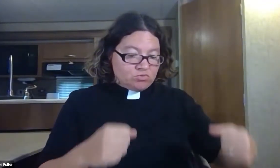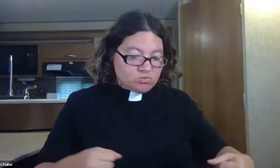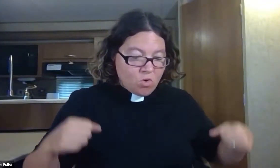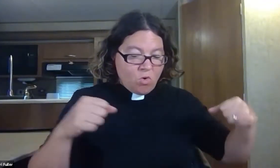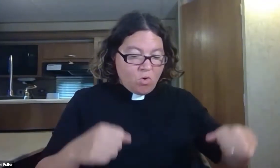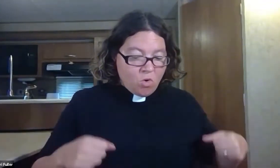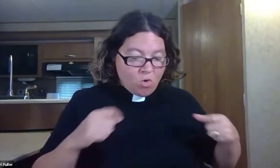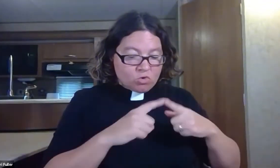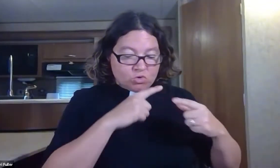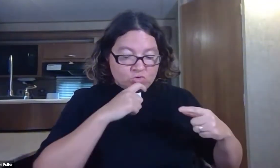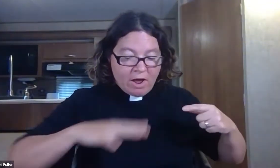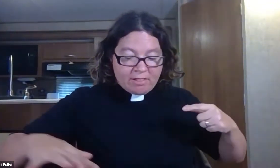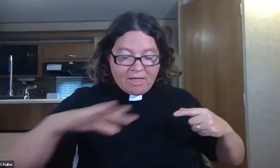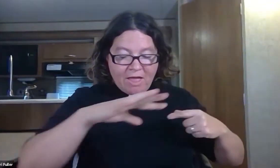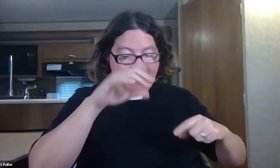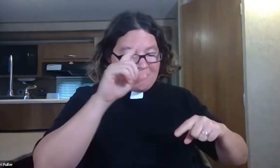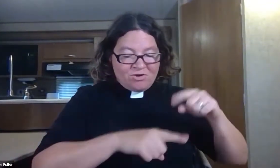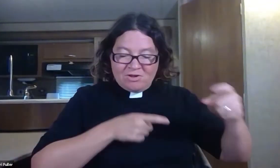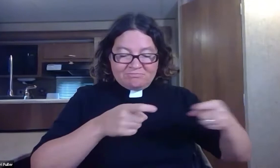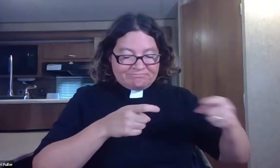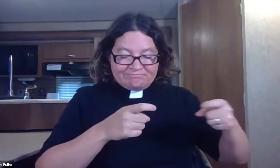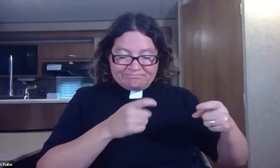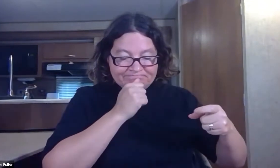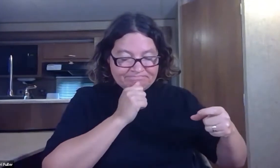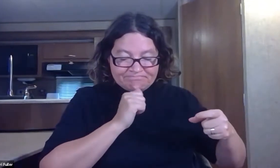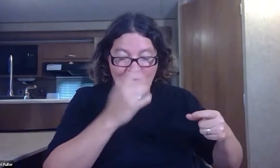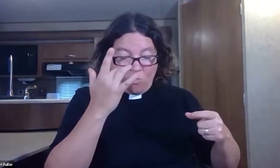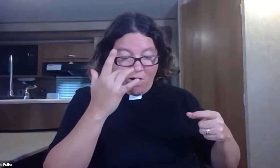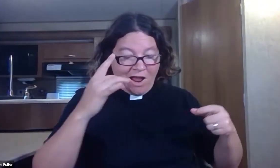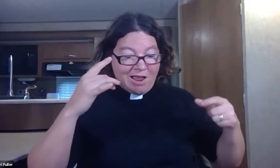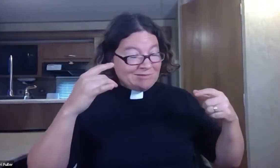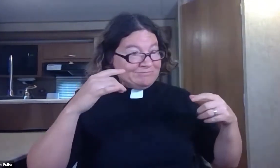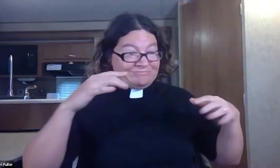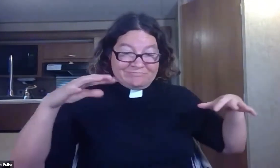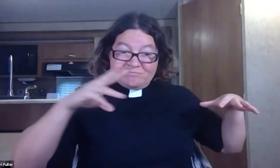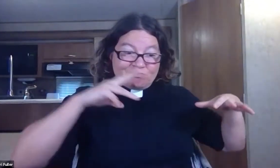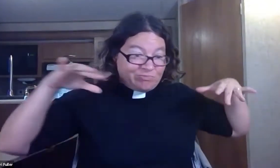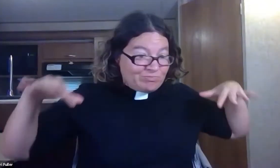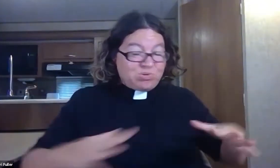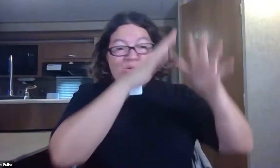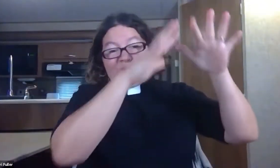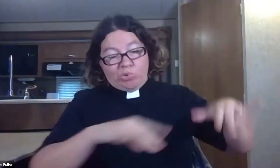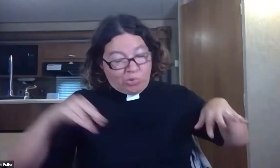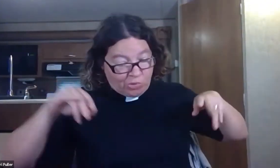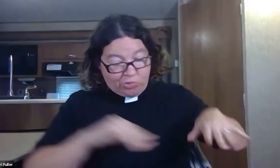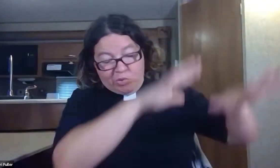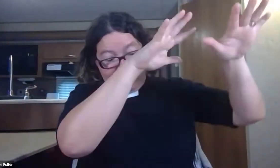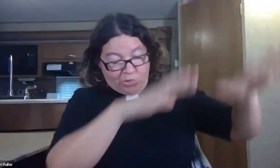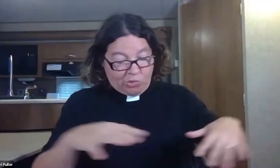The sailors rode to reach dry land, but couldn't manage it because the sea continued to rage against them.